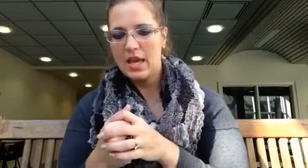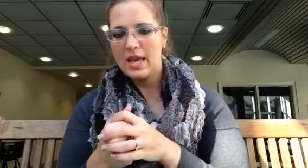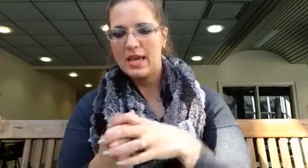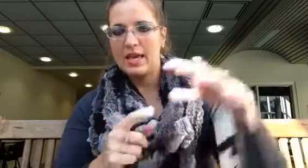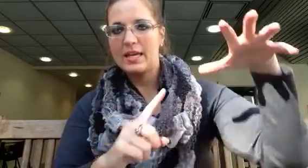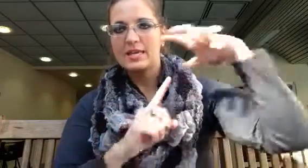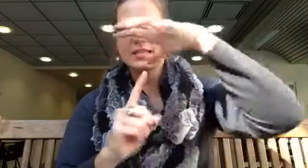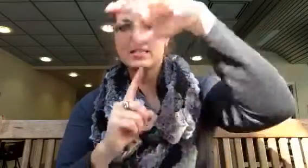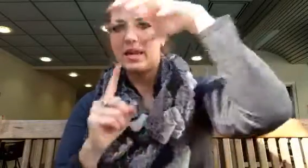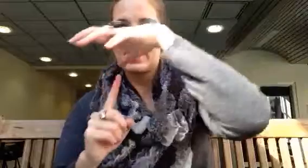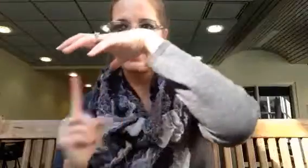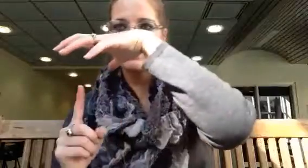And to skydive.